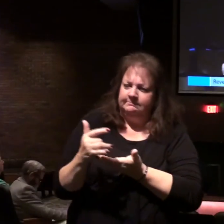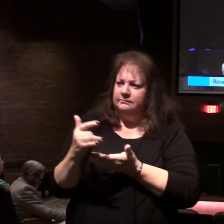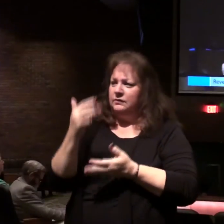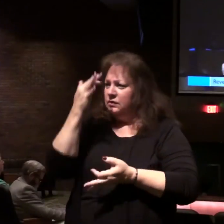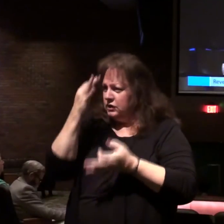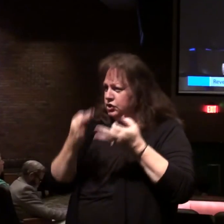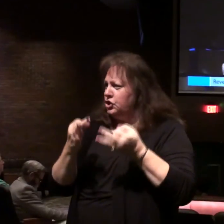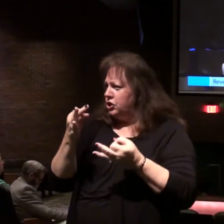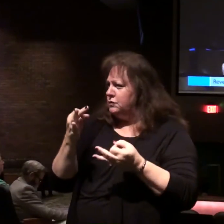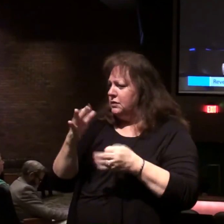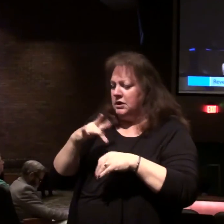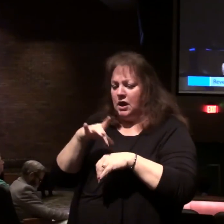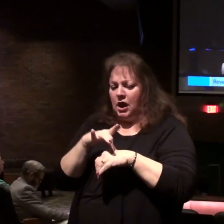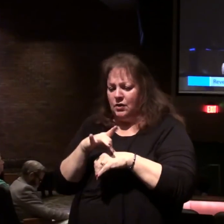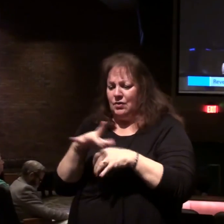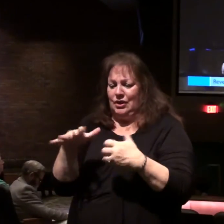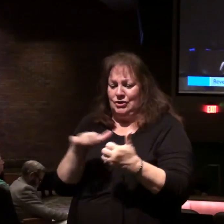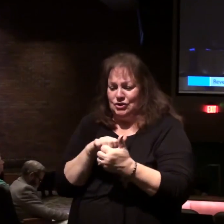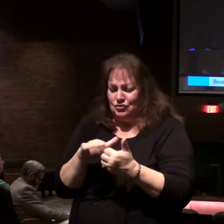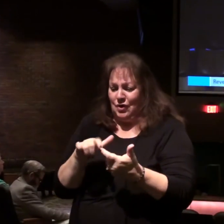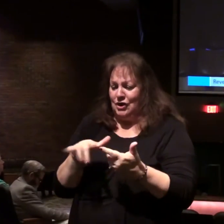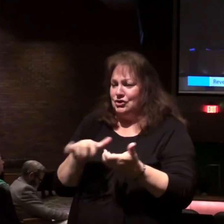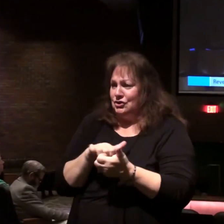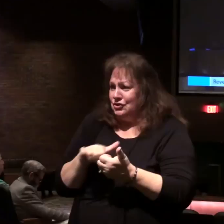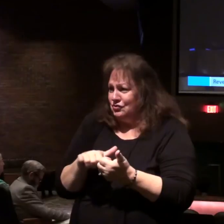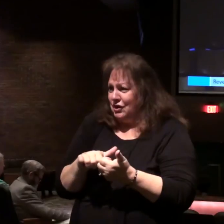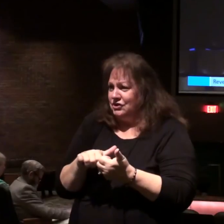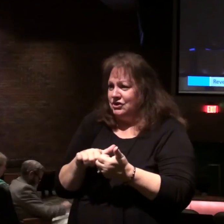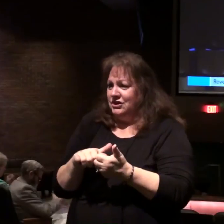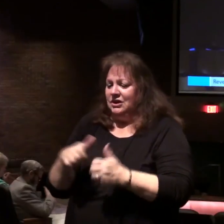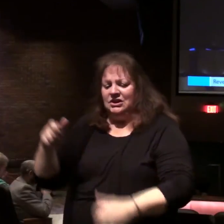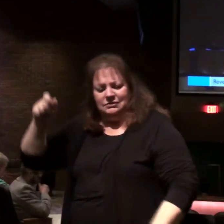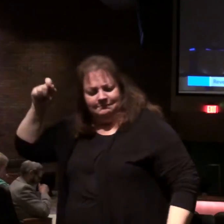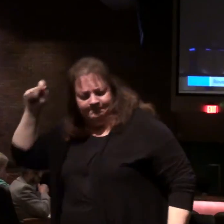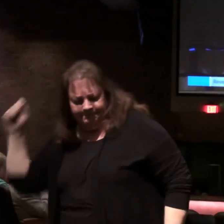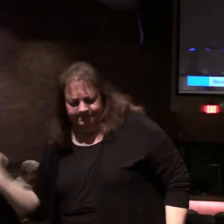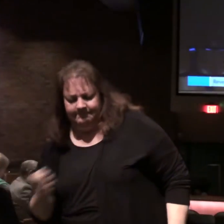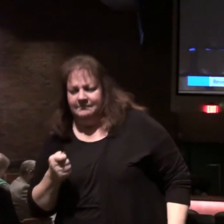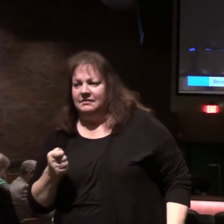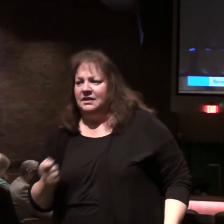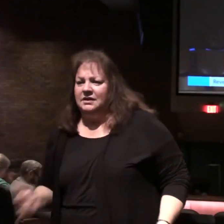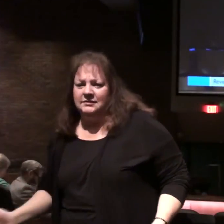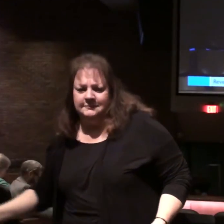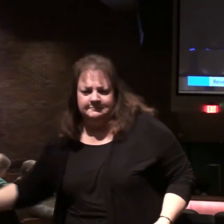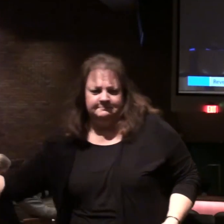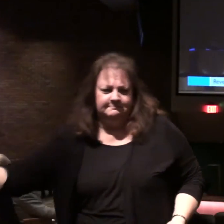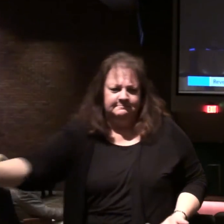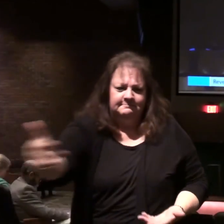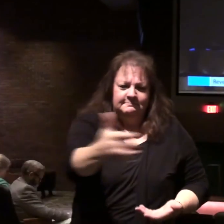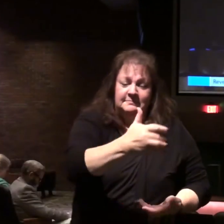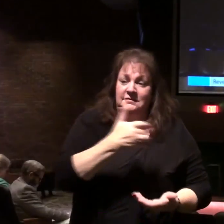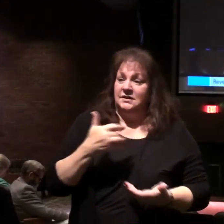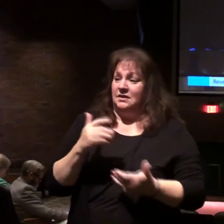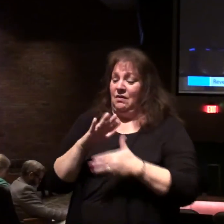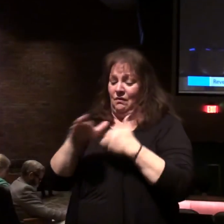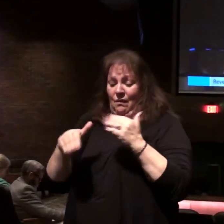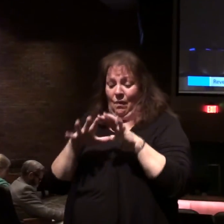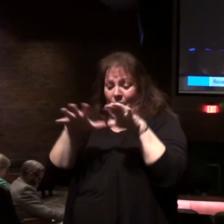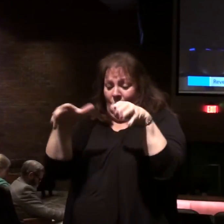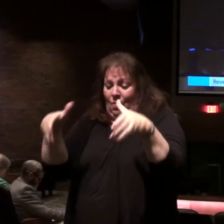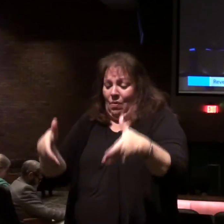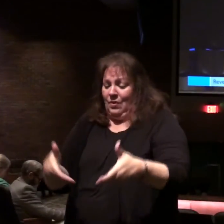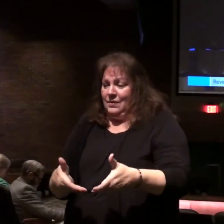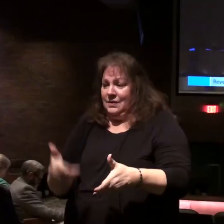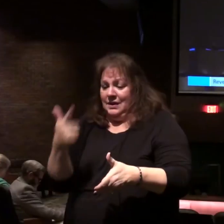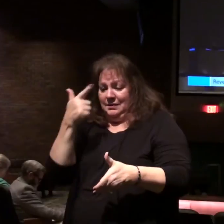destruction on destruction. He says, put in your sharp sickle, gather the clusters from the vine of the earth because